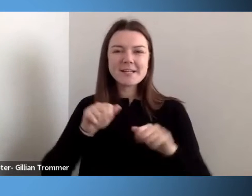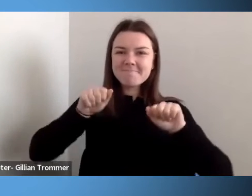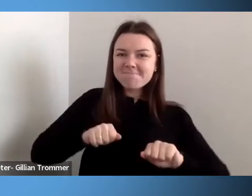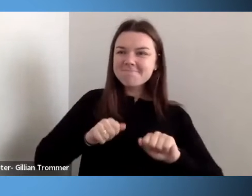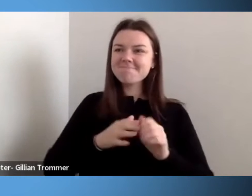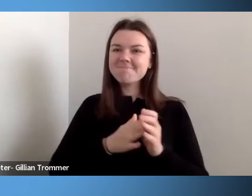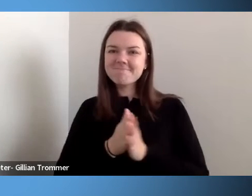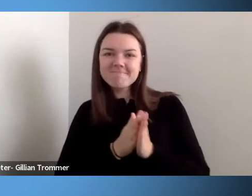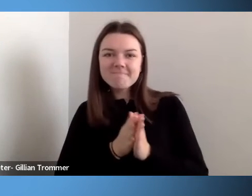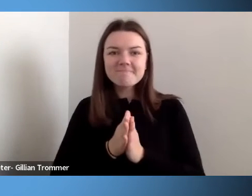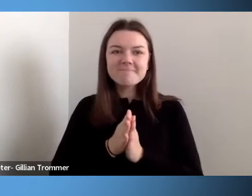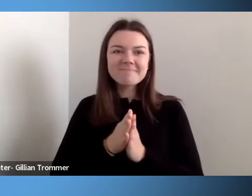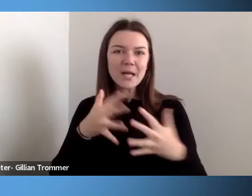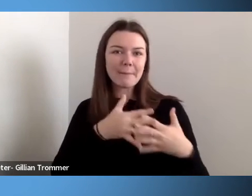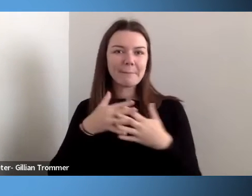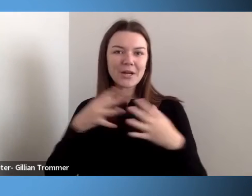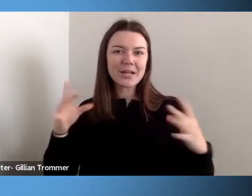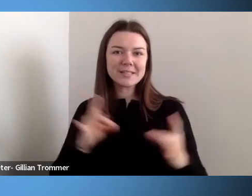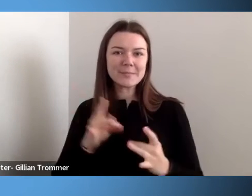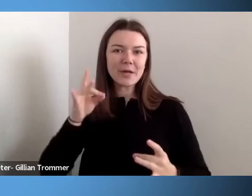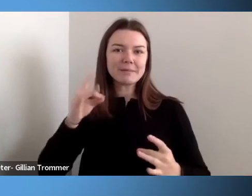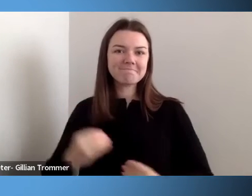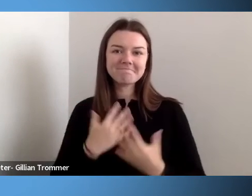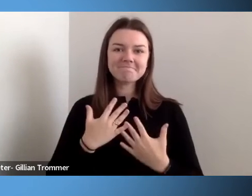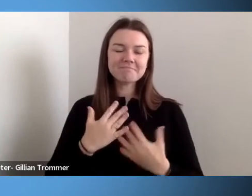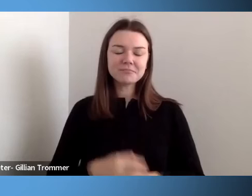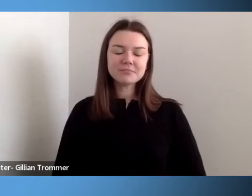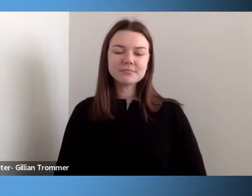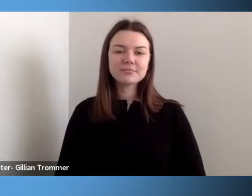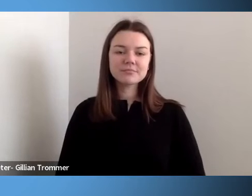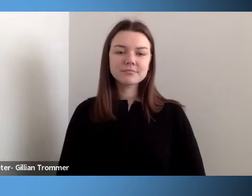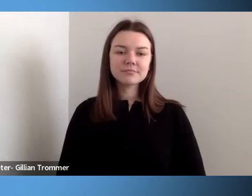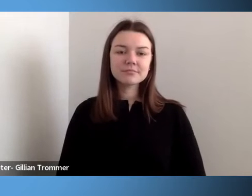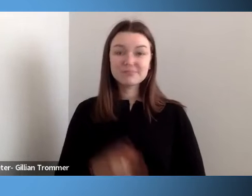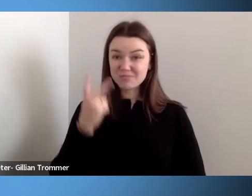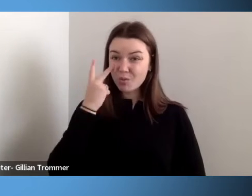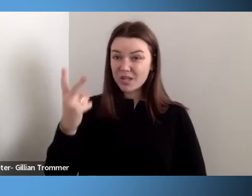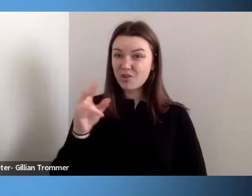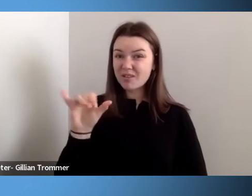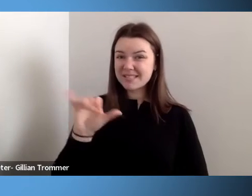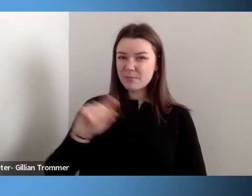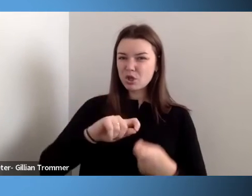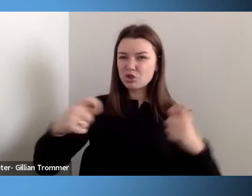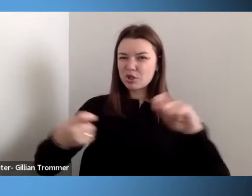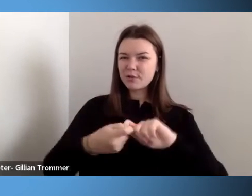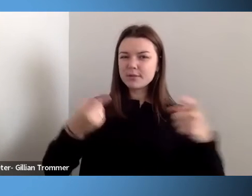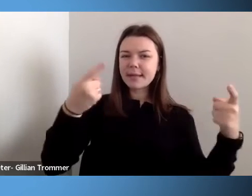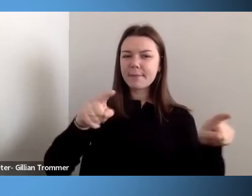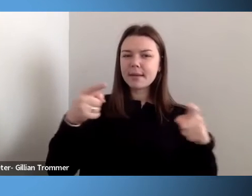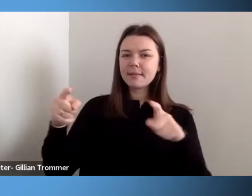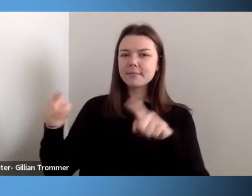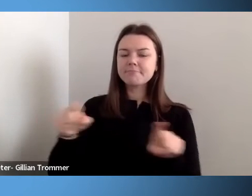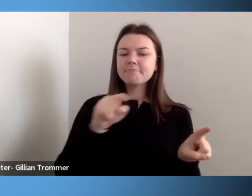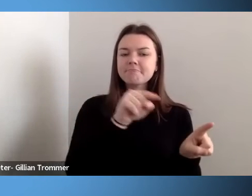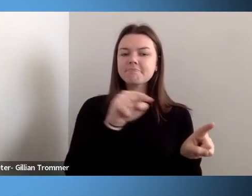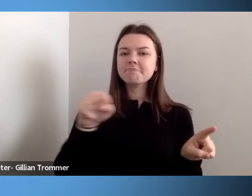We saw similar challenges taking place, change taking place at the University of